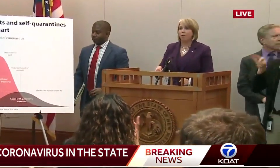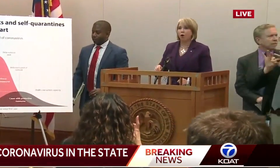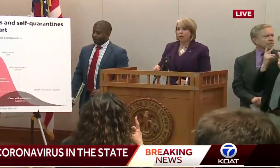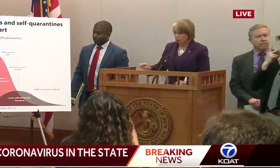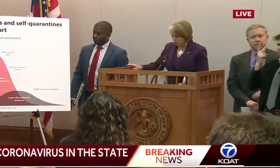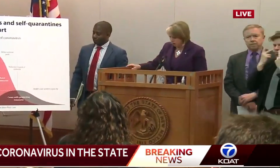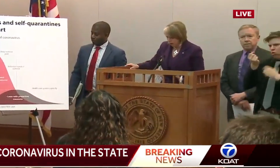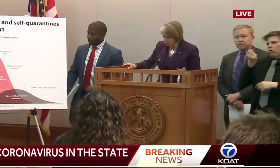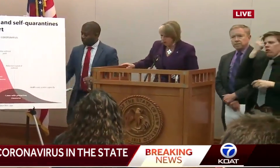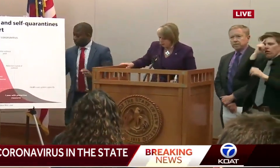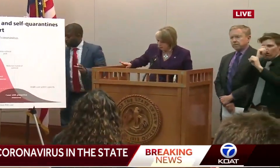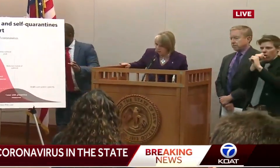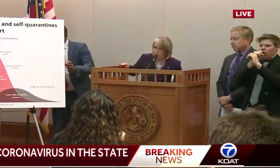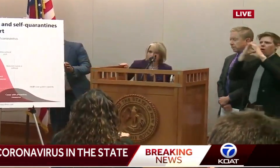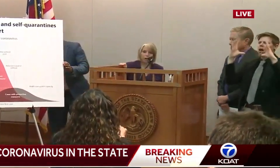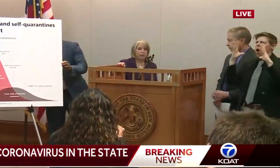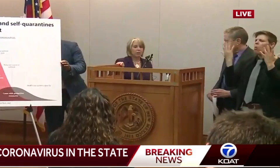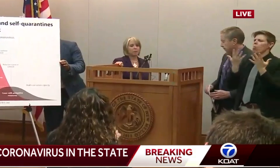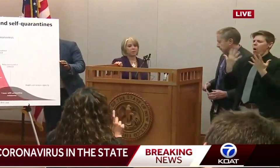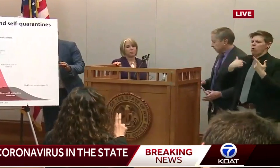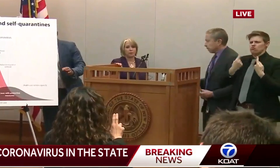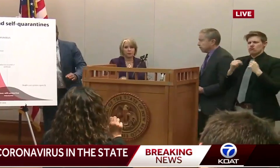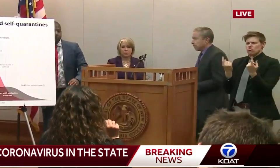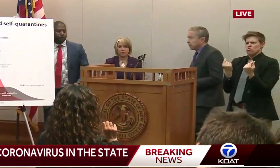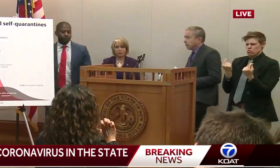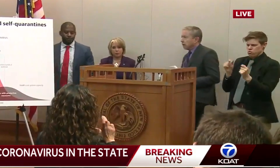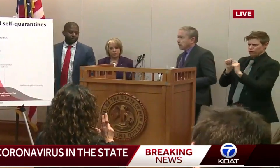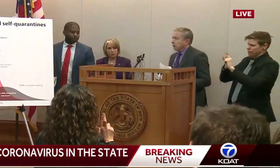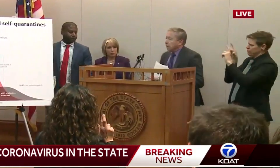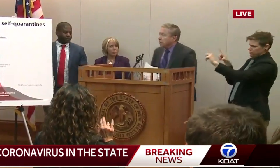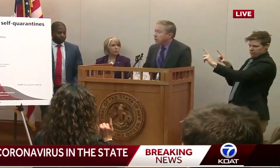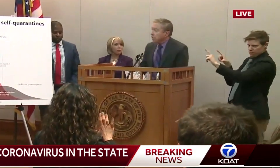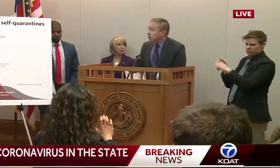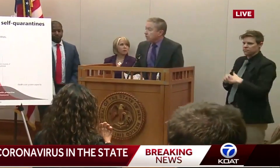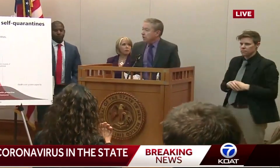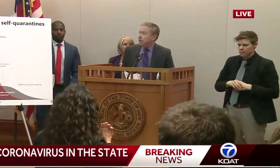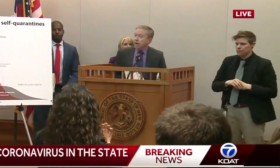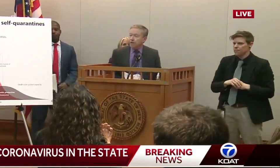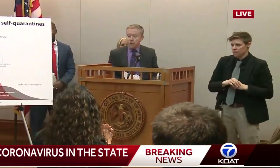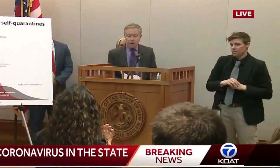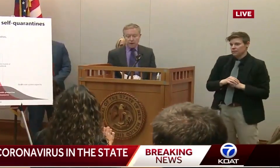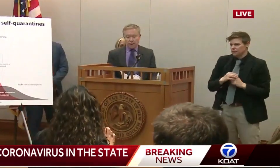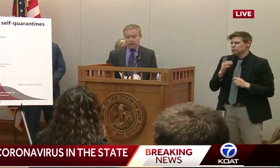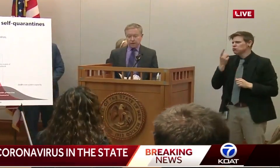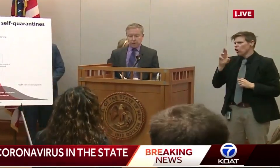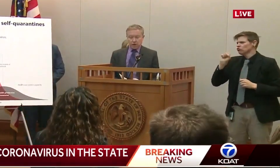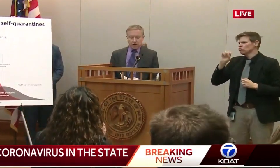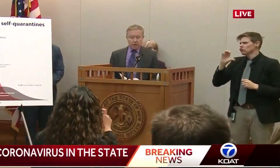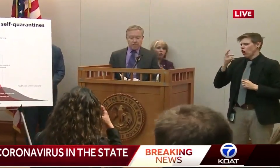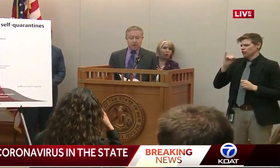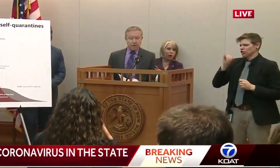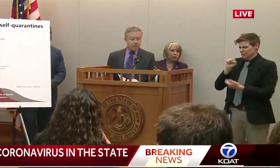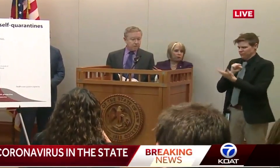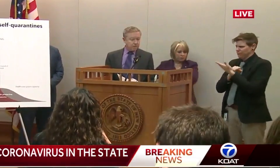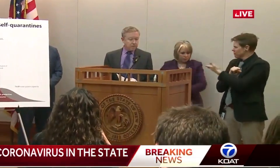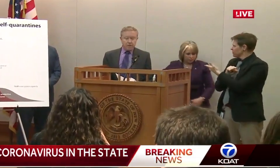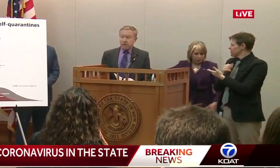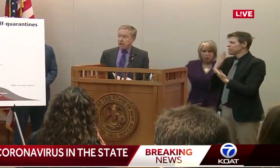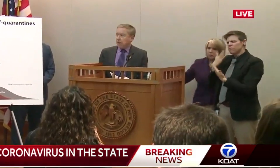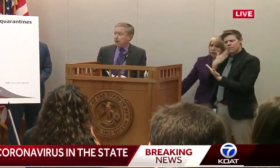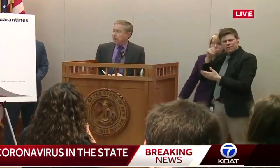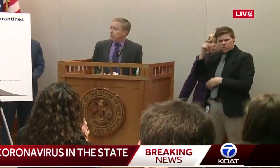striving for in our state. Dr. Skrace. Thank you very much, Governor. I do want to talk about this